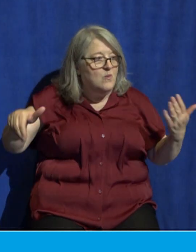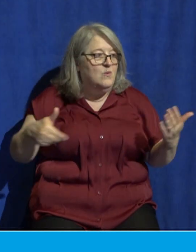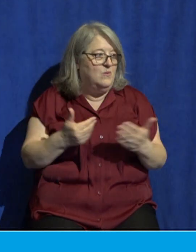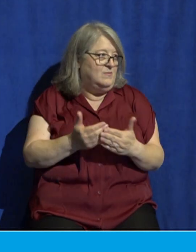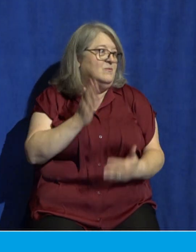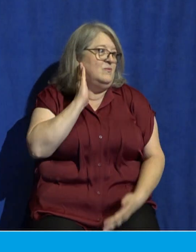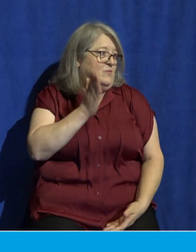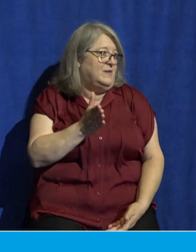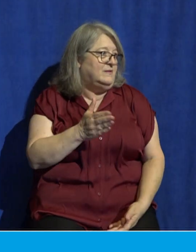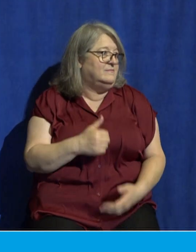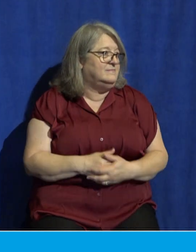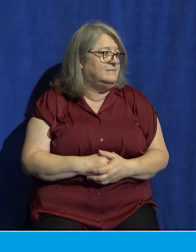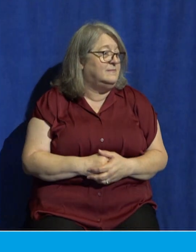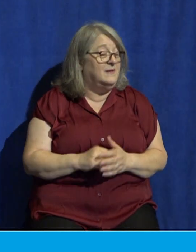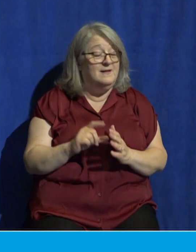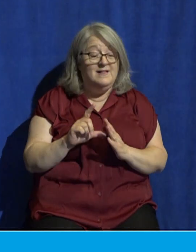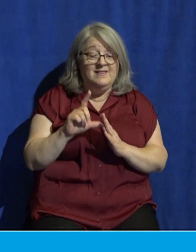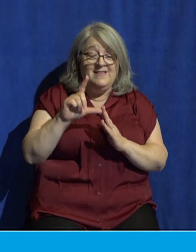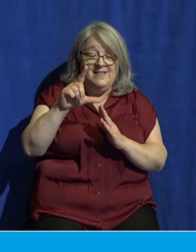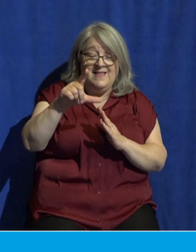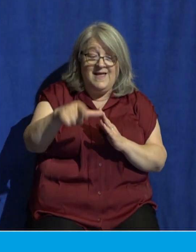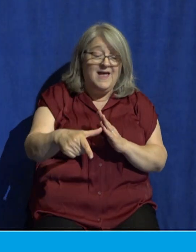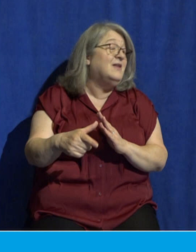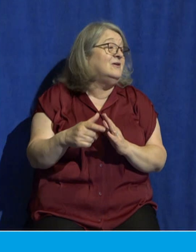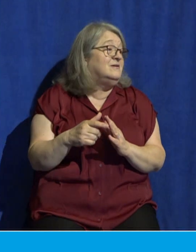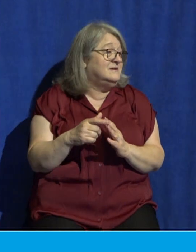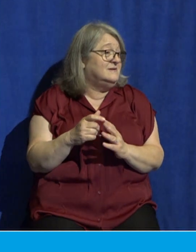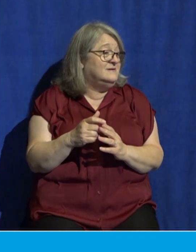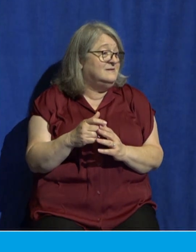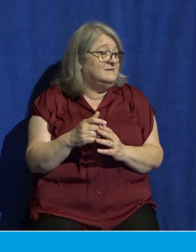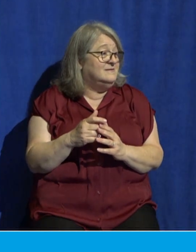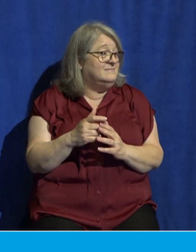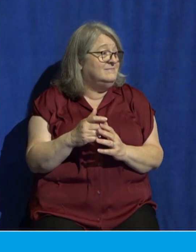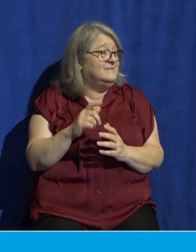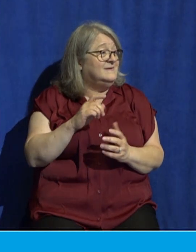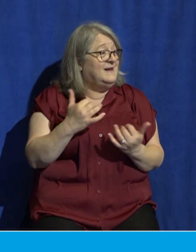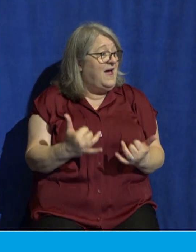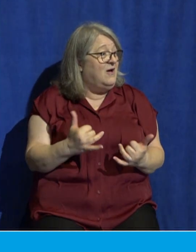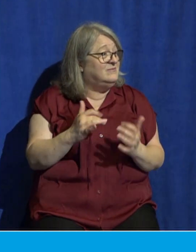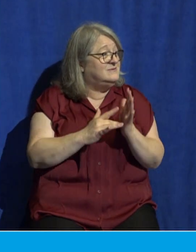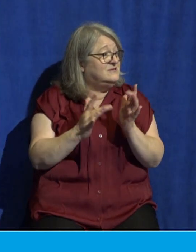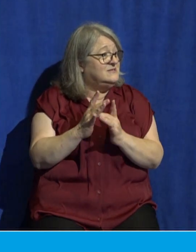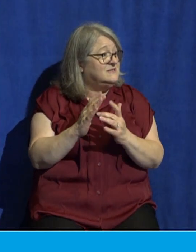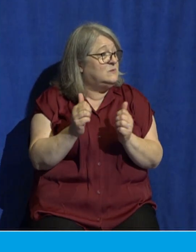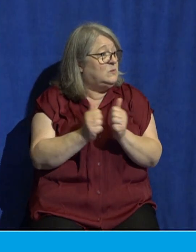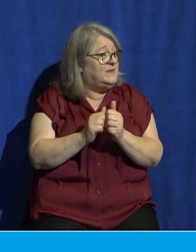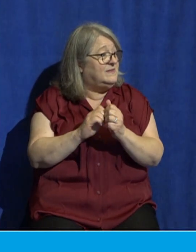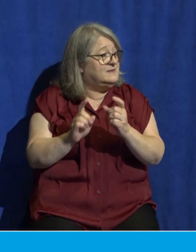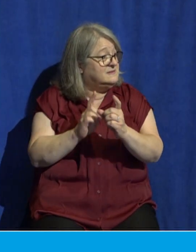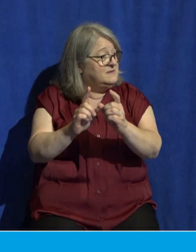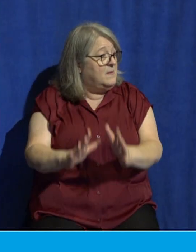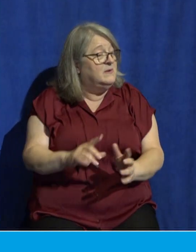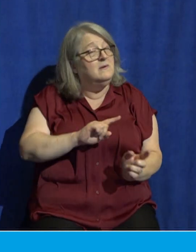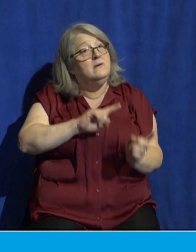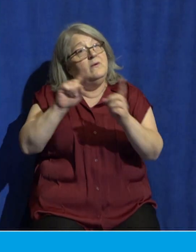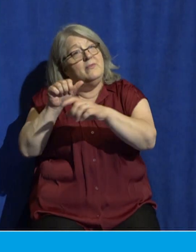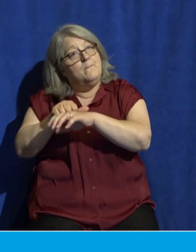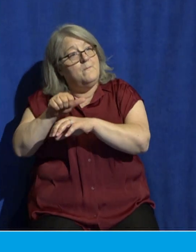Now, sometime later, Jesus and the disciples are now across the Kidron Valley sitting on the Mount of Olives, which overlooks the entire